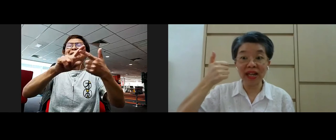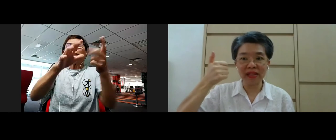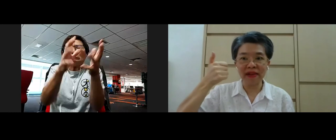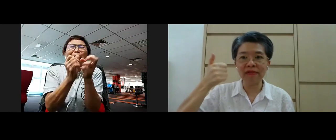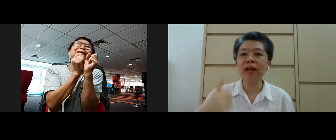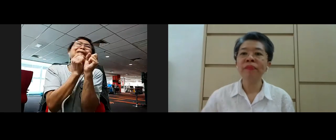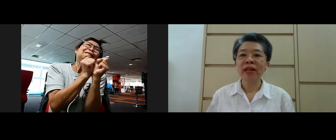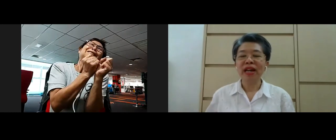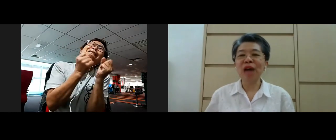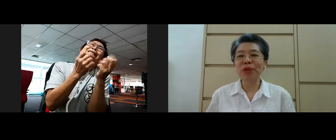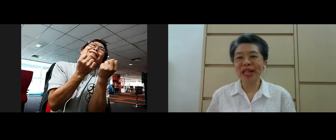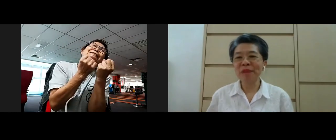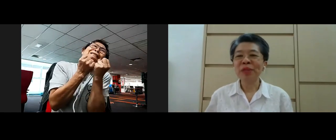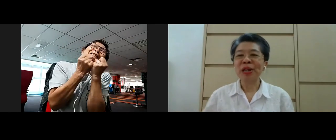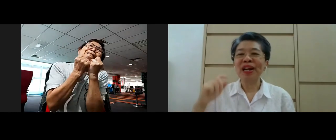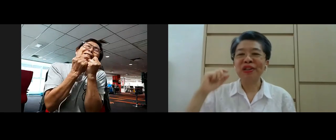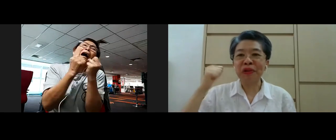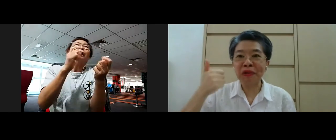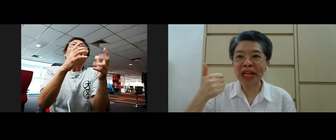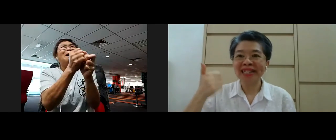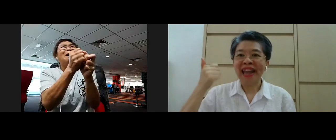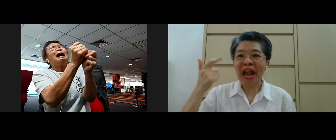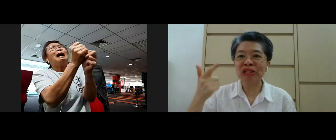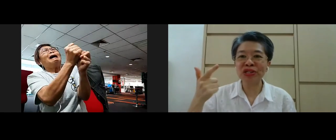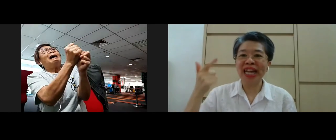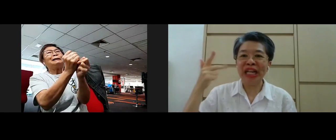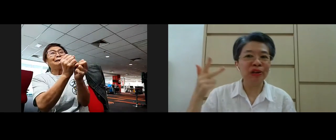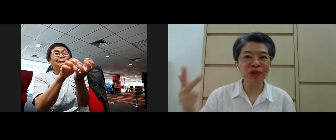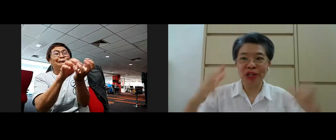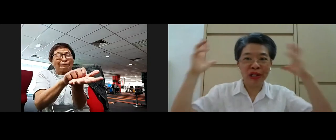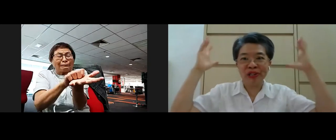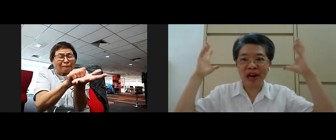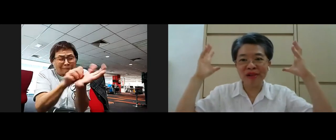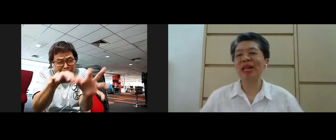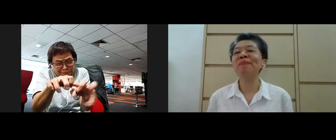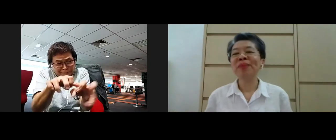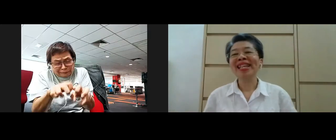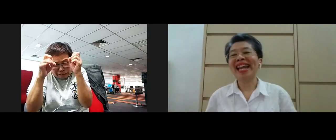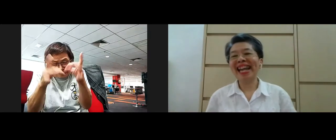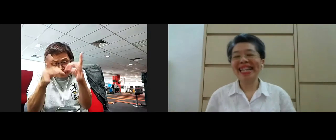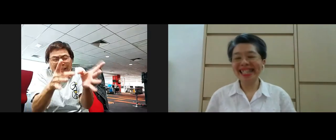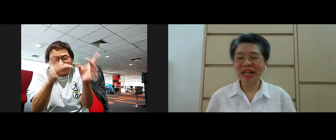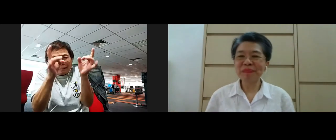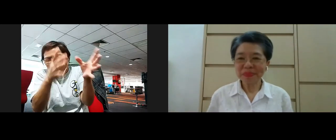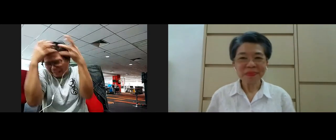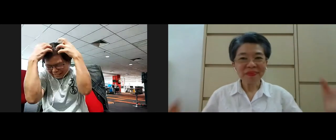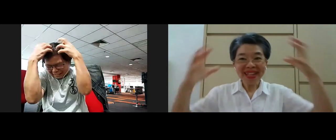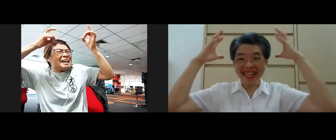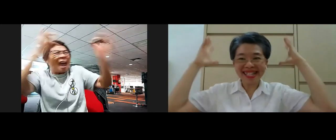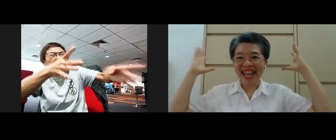attachment is around our greed hatred and delusion is around yeah and